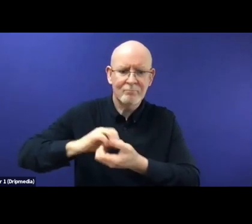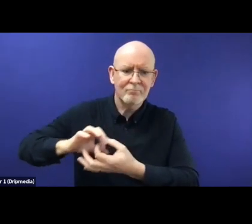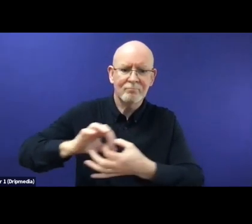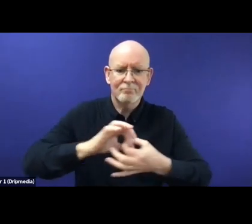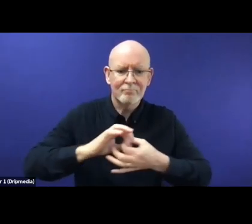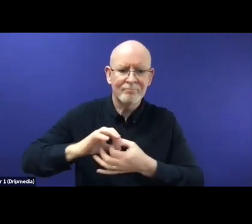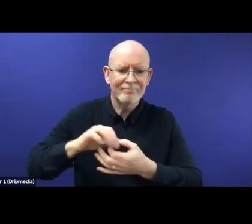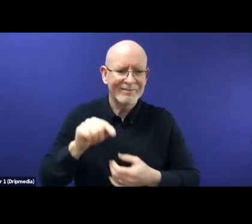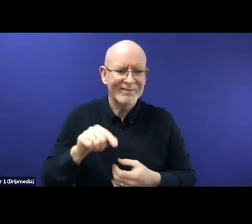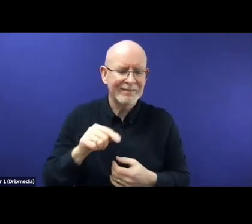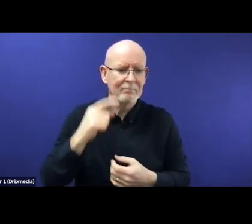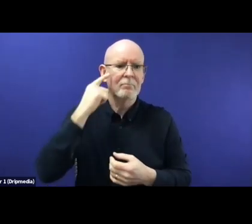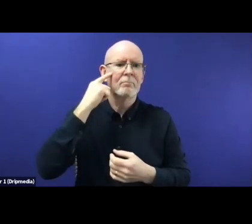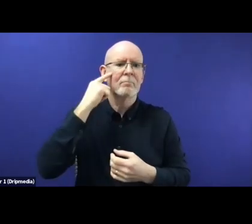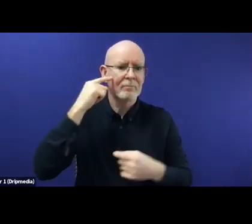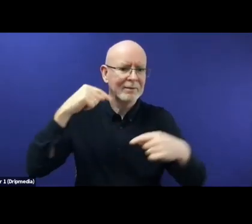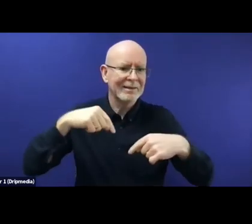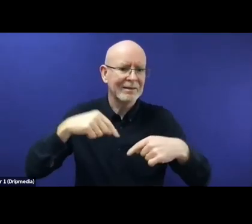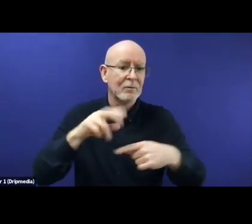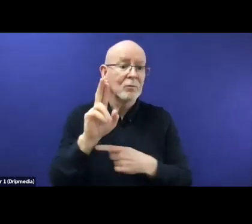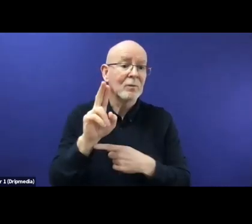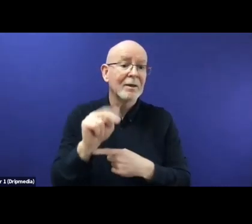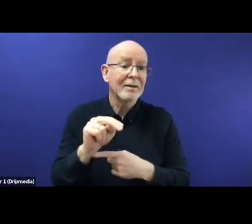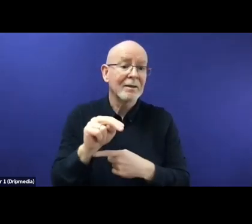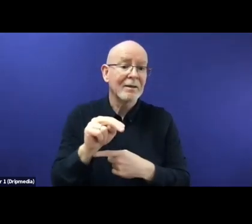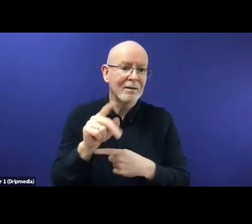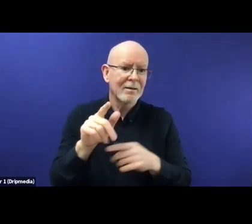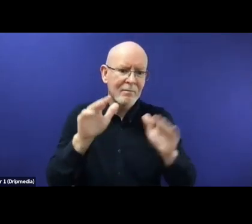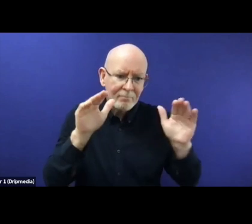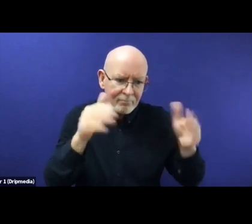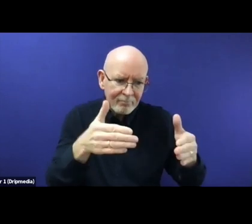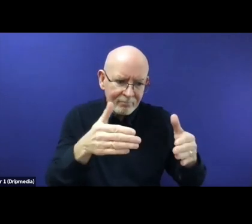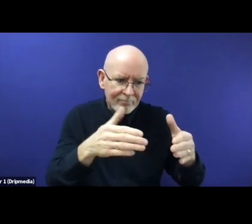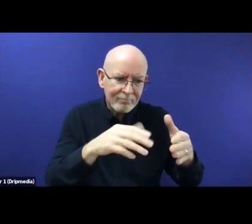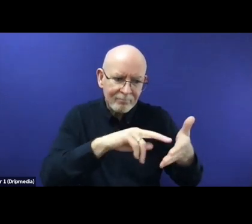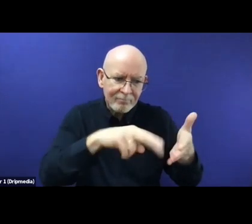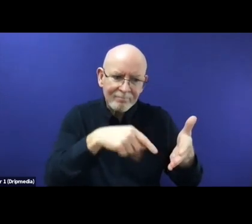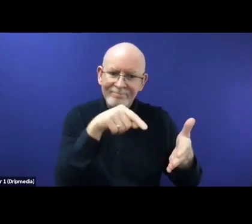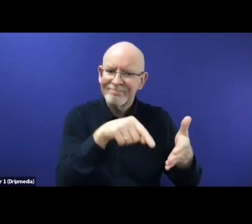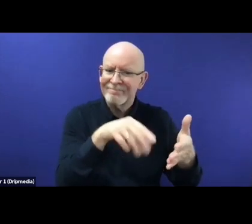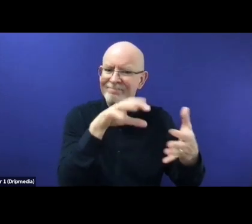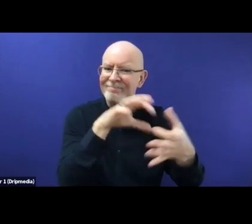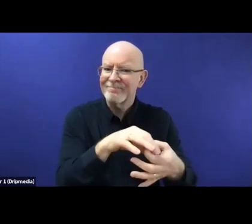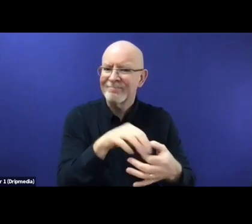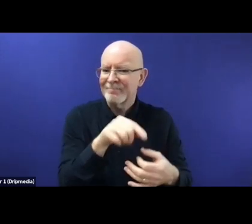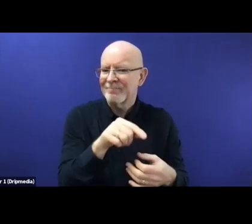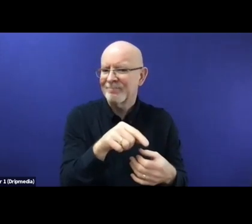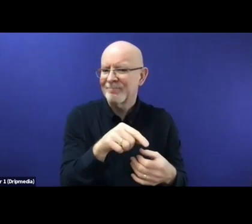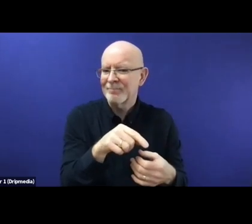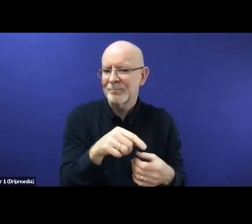or attempting to promote third country solutions, even though it's a kind of two-way road here, as I shall illustrate